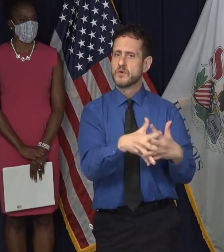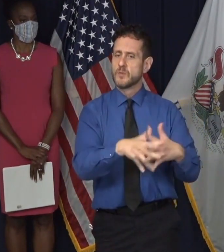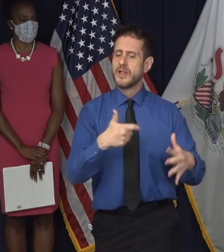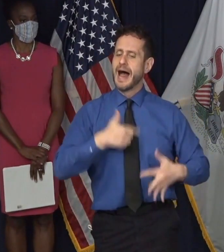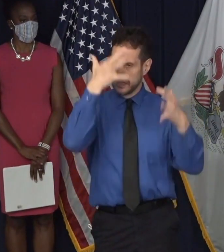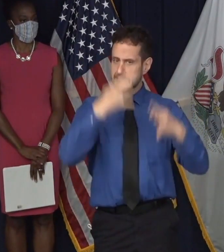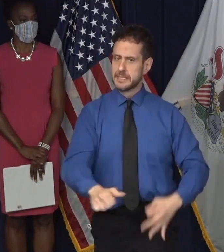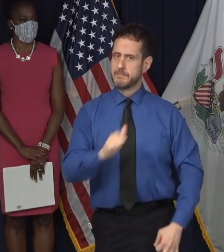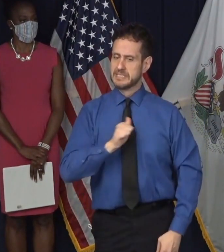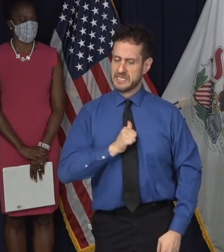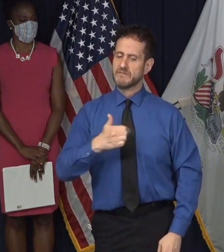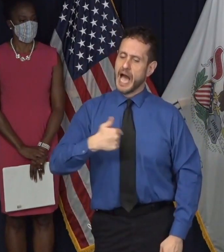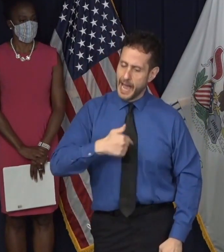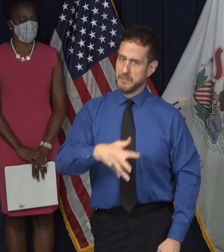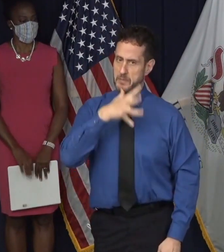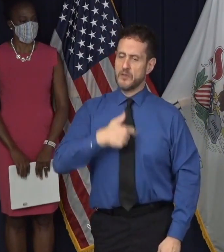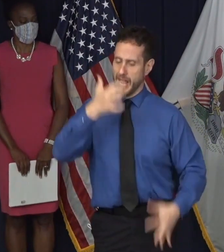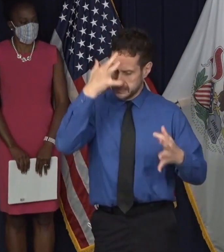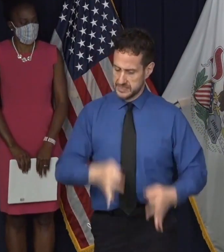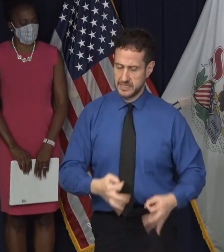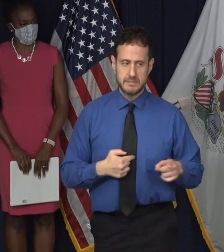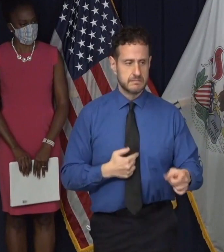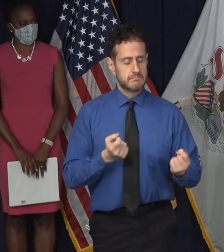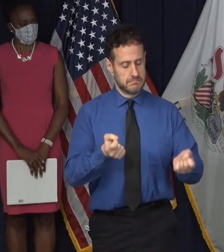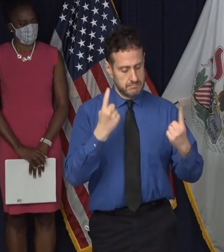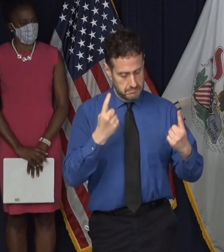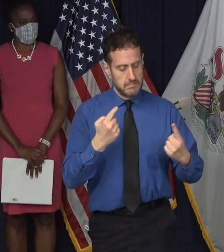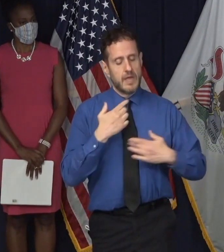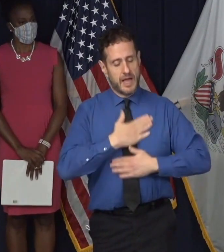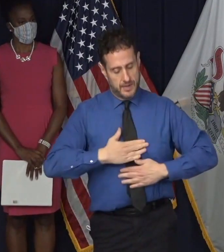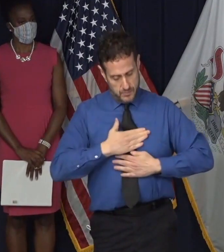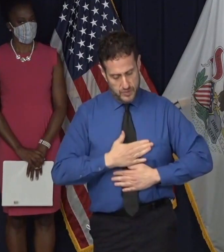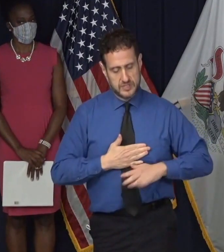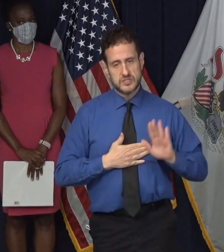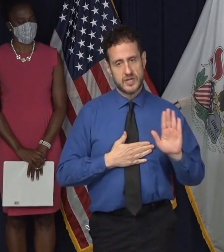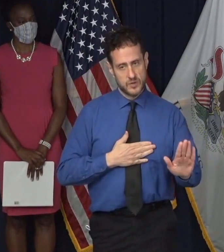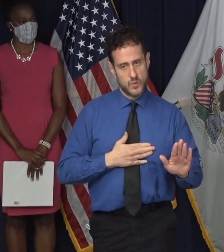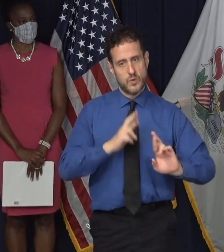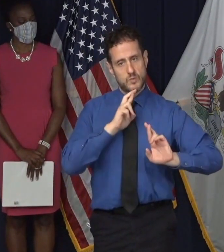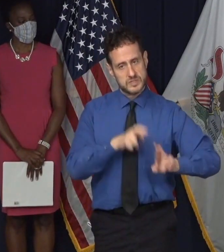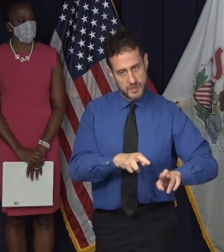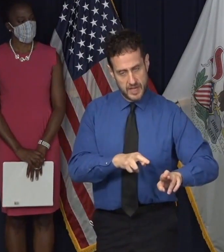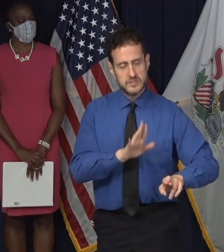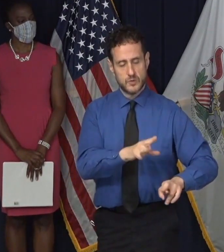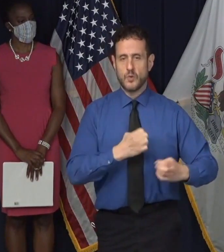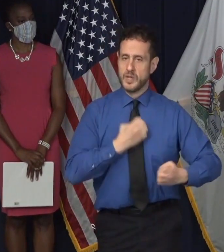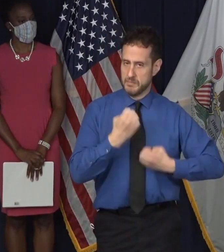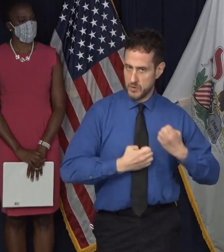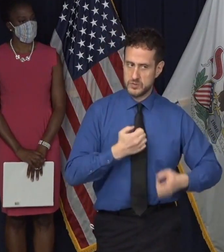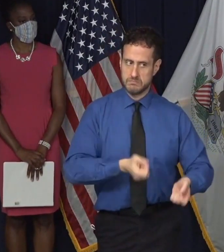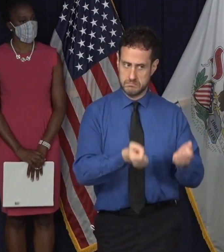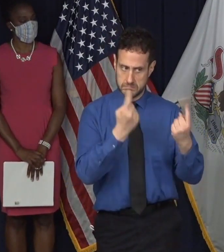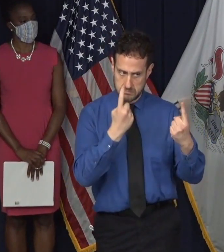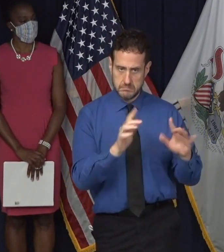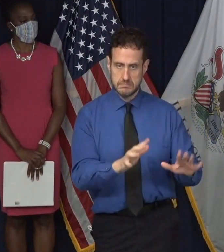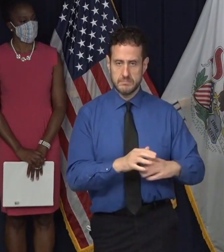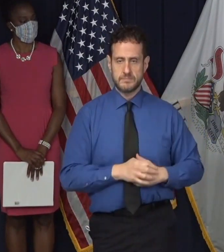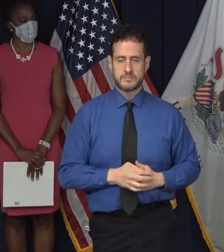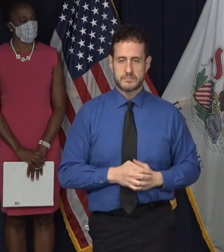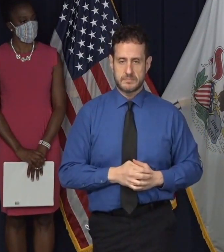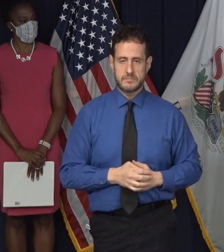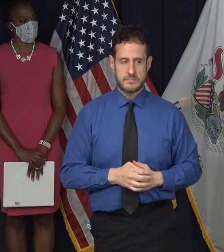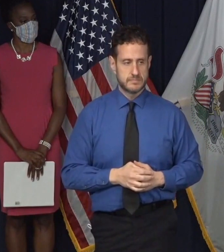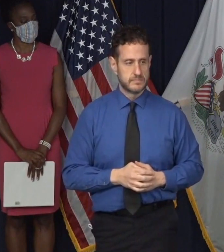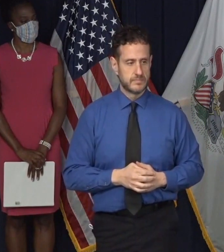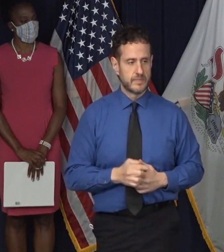I understand. And I can appreciate the reaction that you have to it. Um, and I